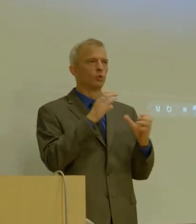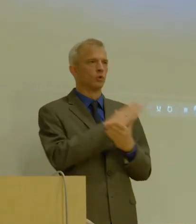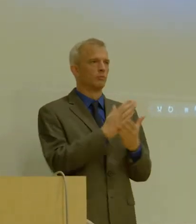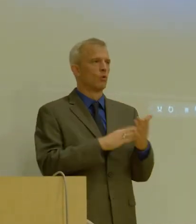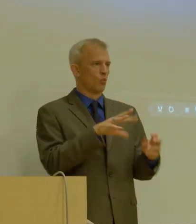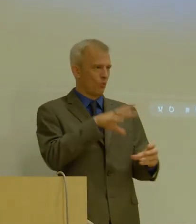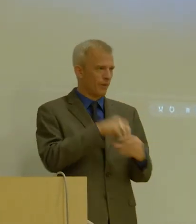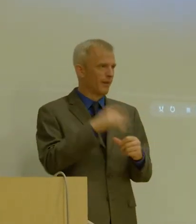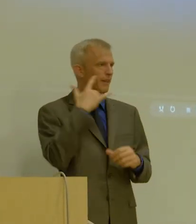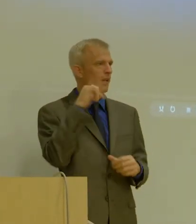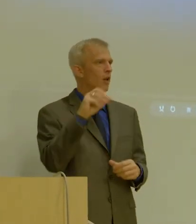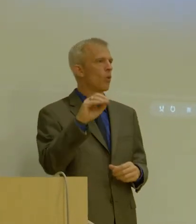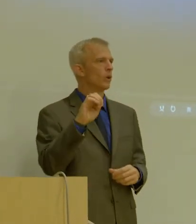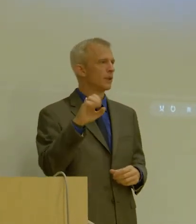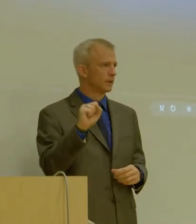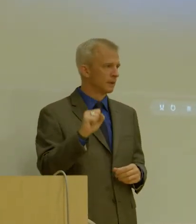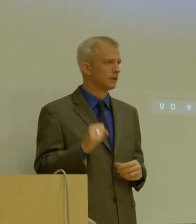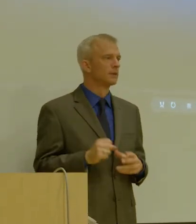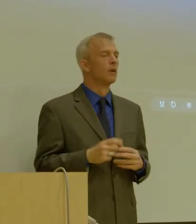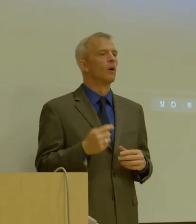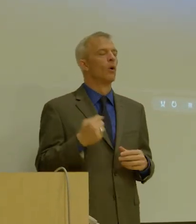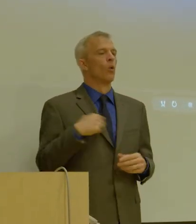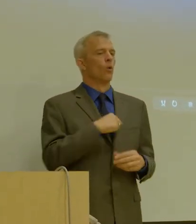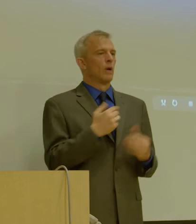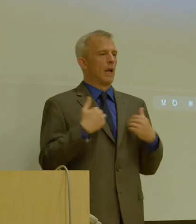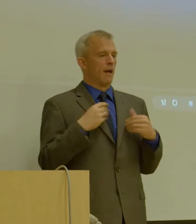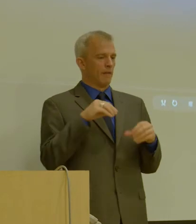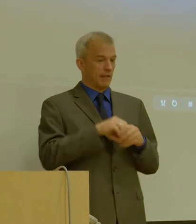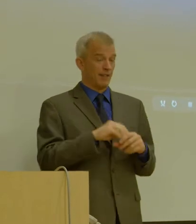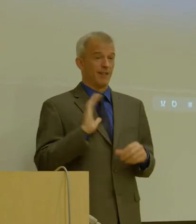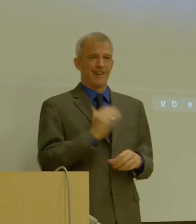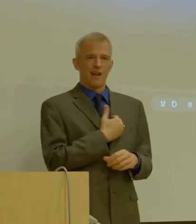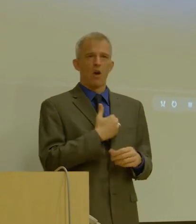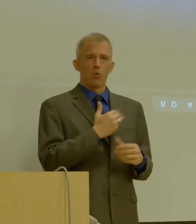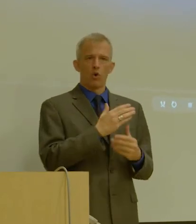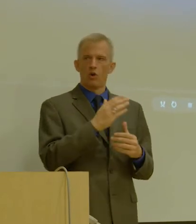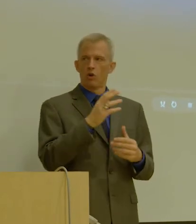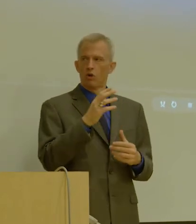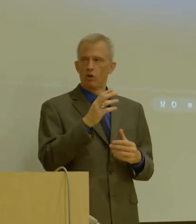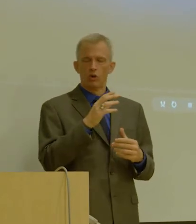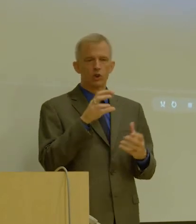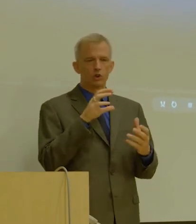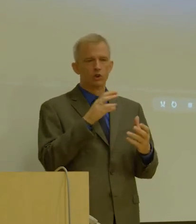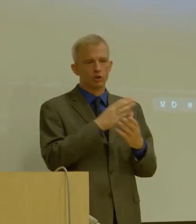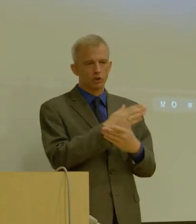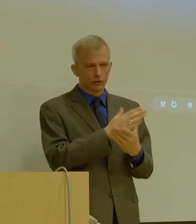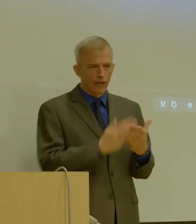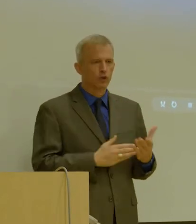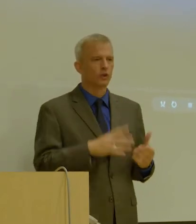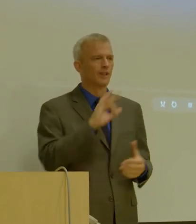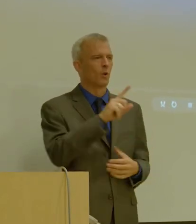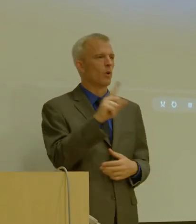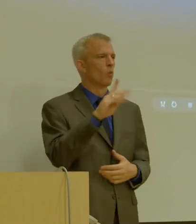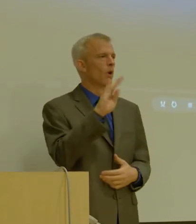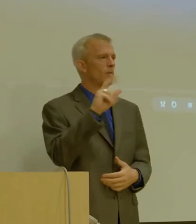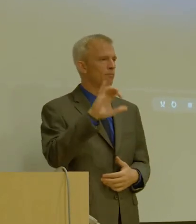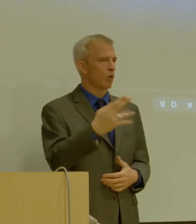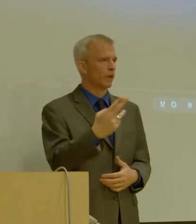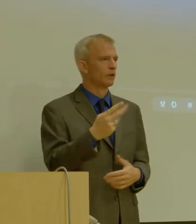Cal OES. And we have within our section the 911 branch. But I'm here to talk about texting strategies.